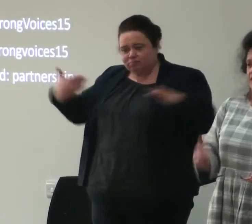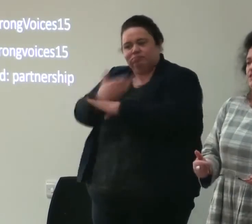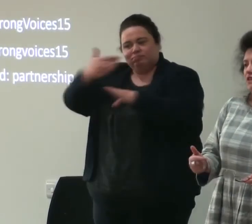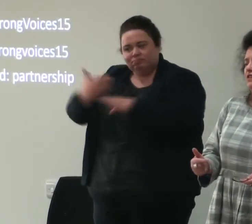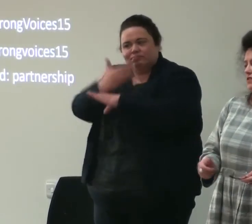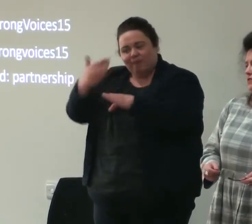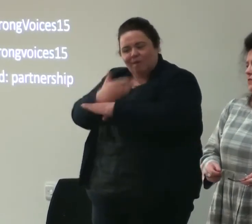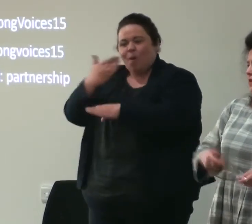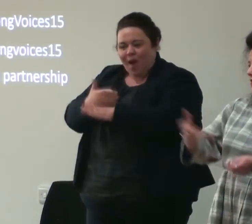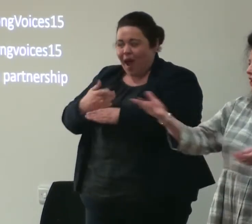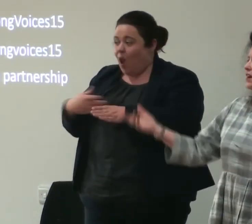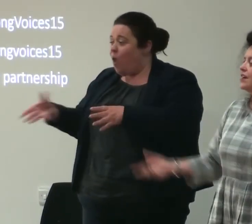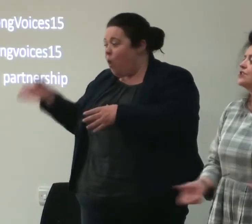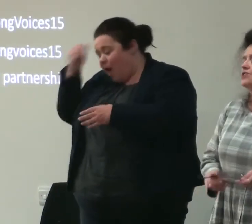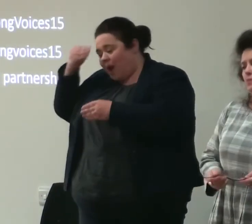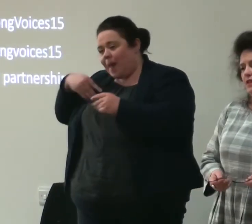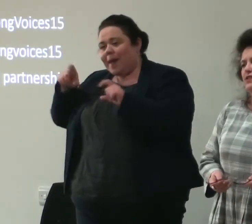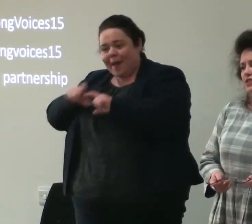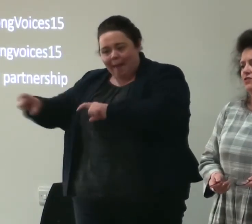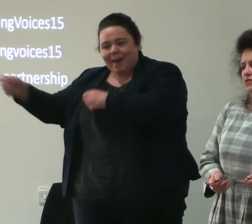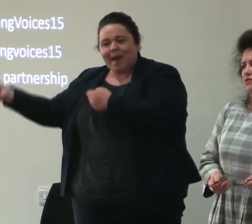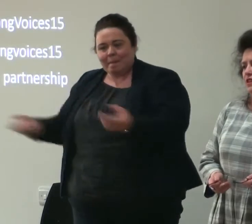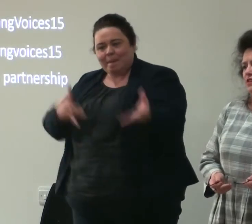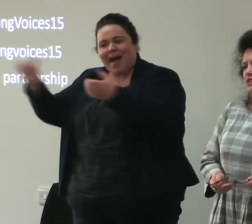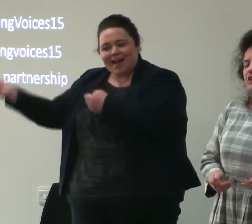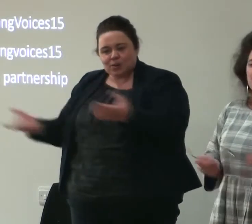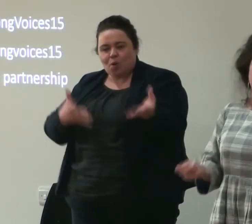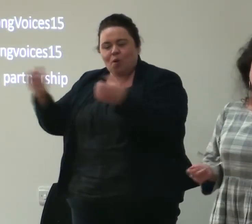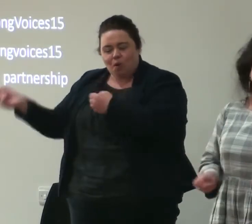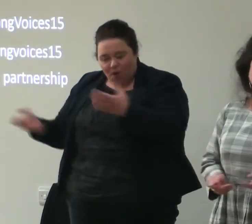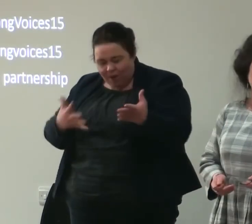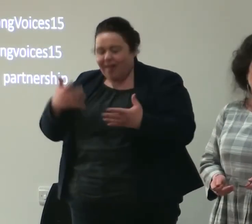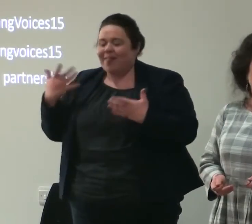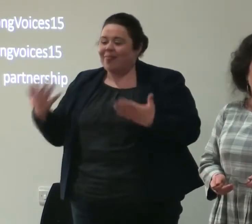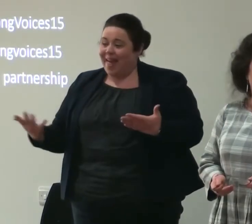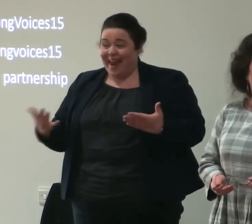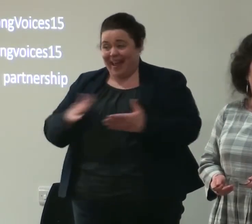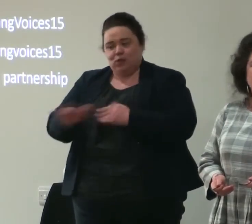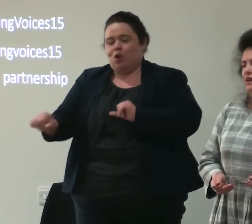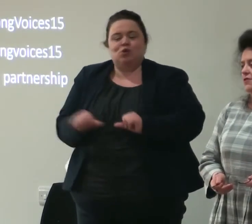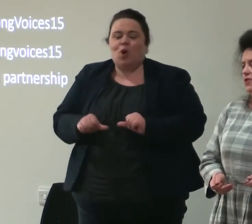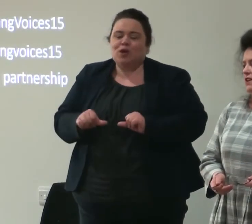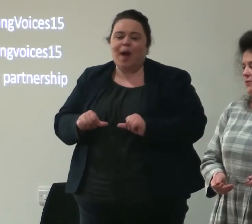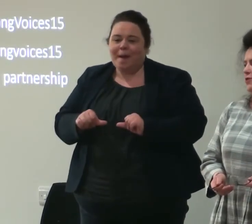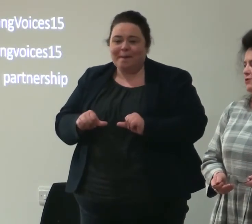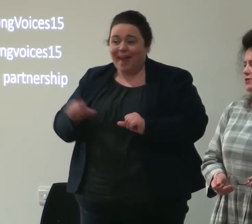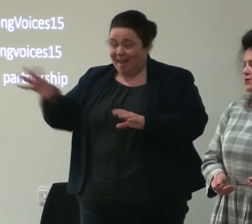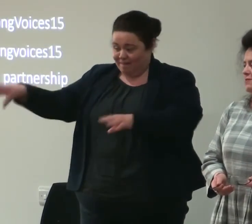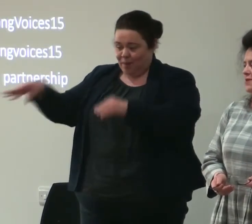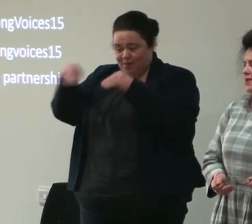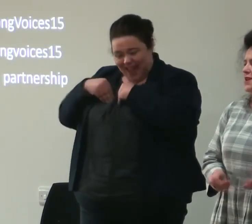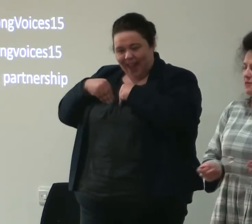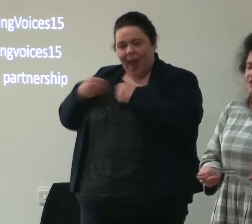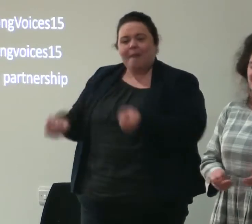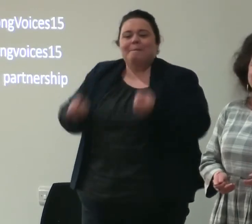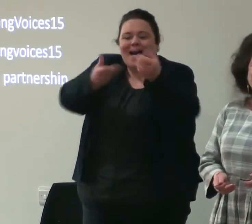and takes the learnings from the work into new places to do new things because then it isn't short term if you take it with you and do